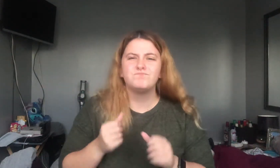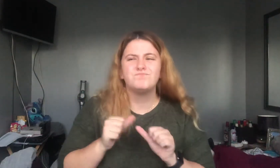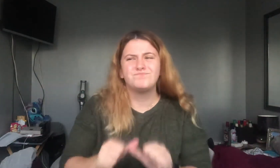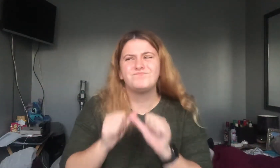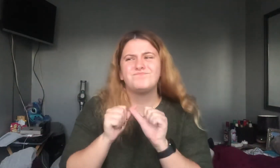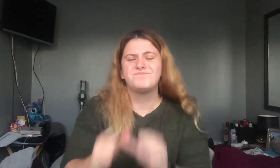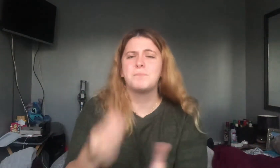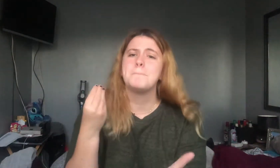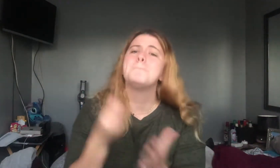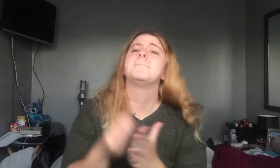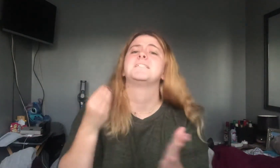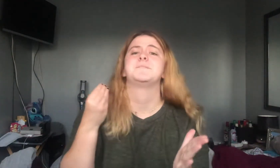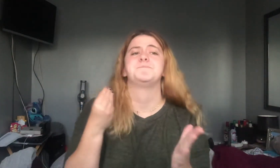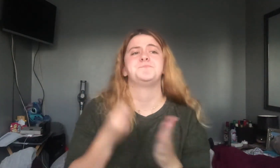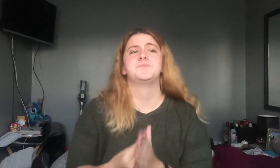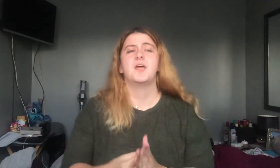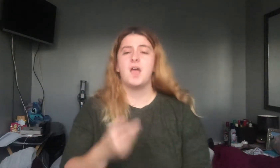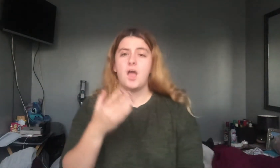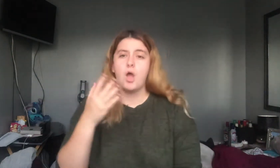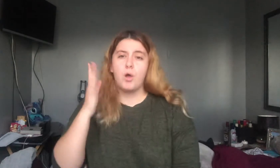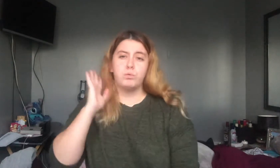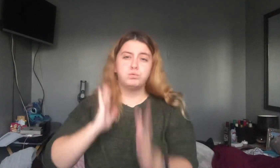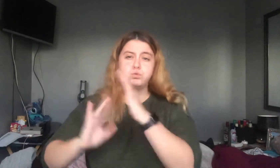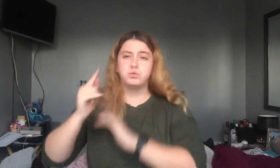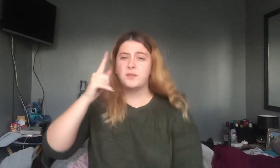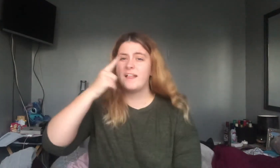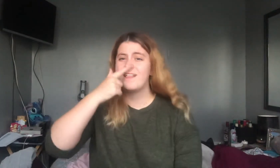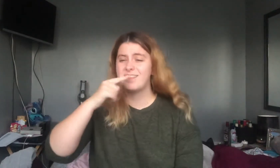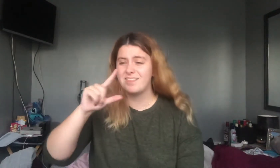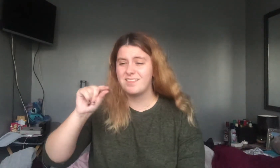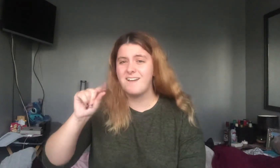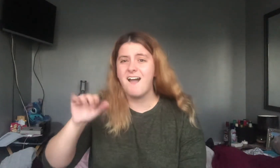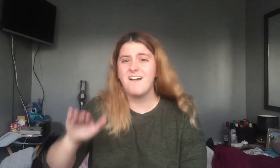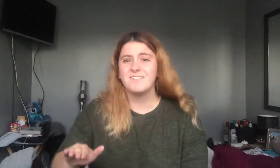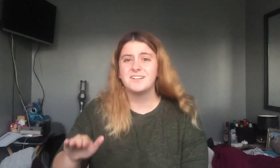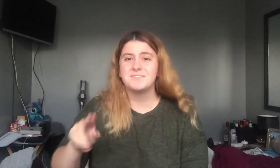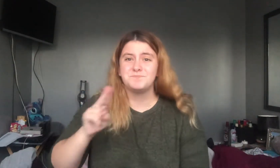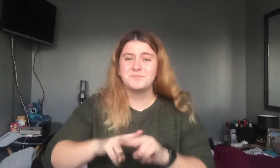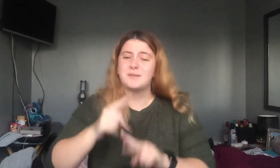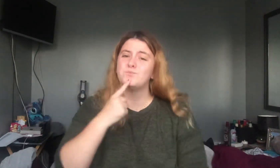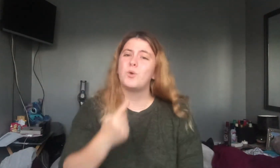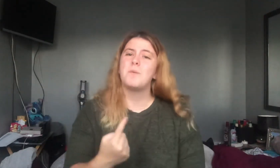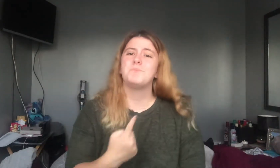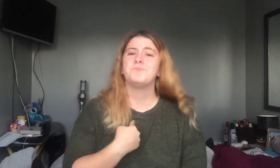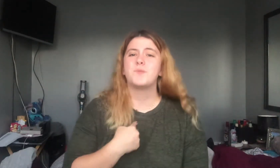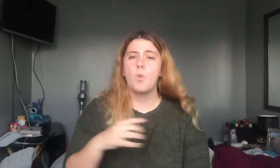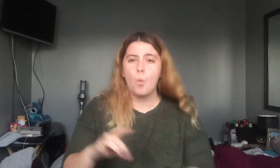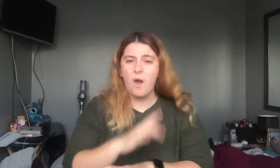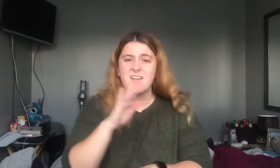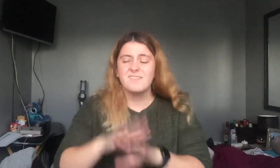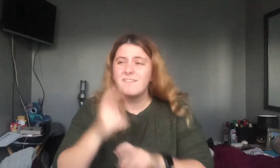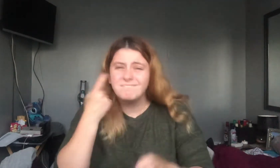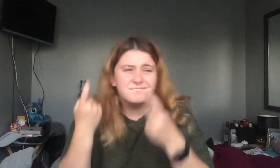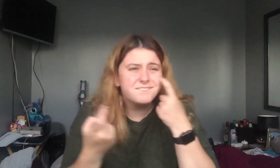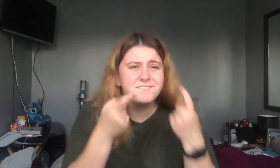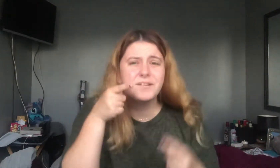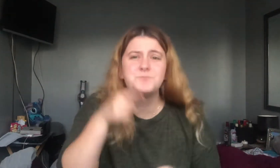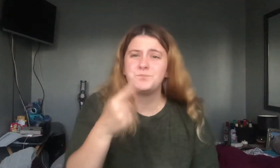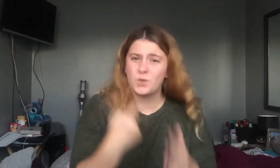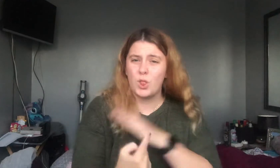steady bigger. Once I was 11 years old, my daddy told me, go, get yourself a wife or you'll be